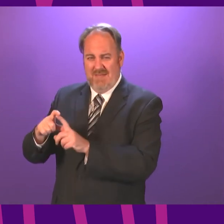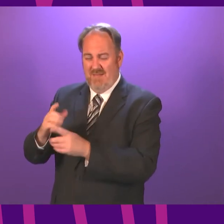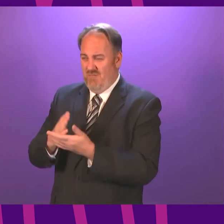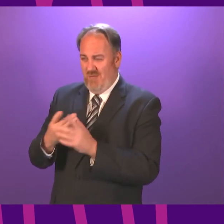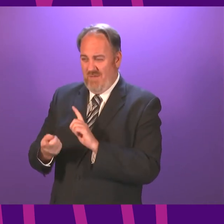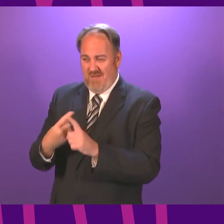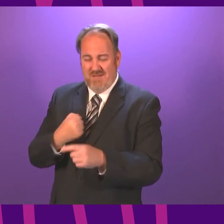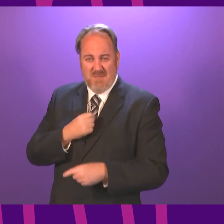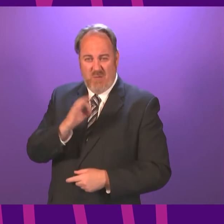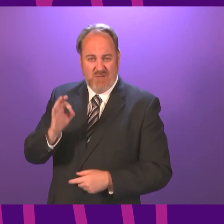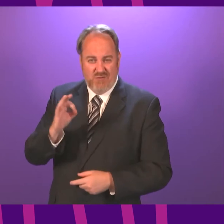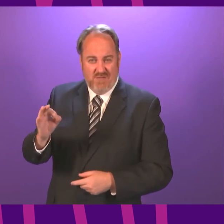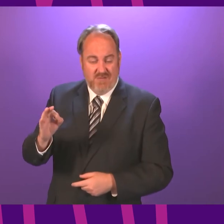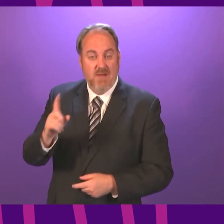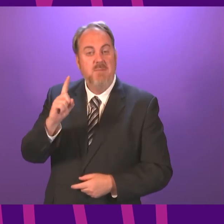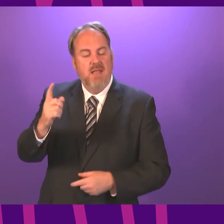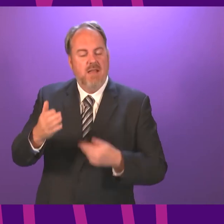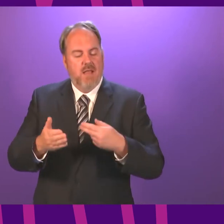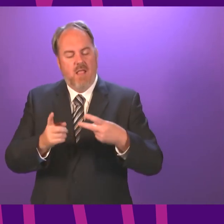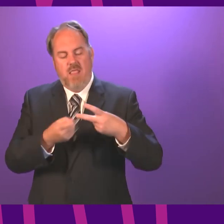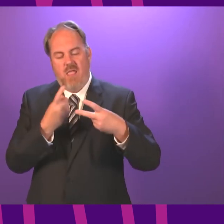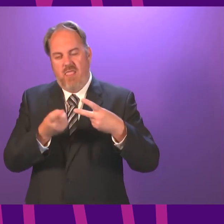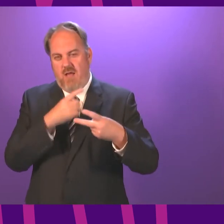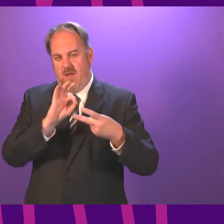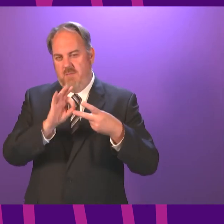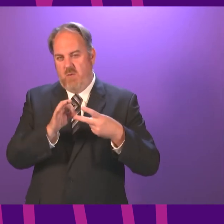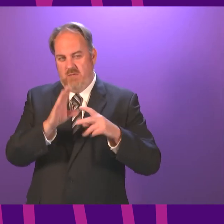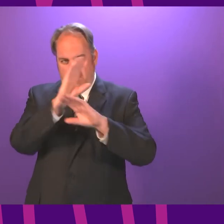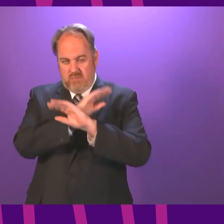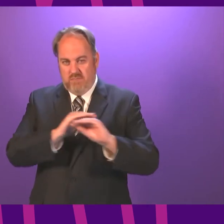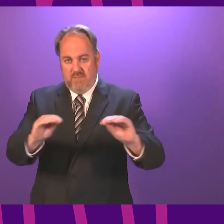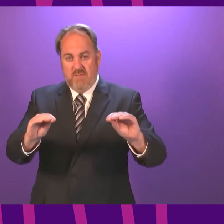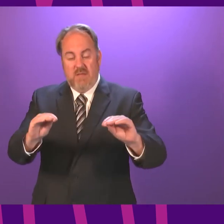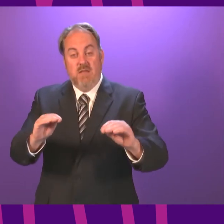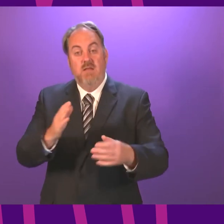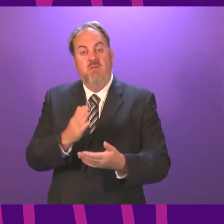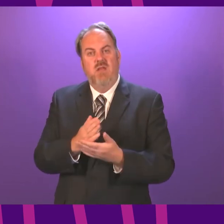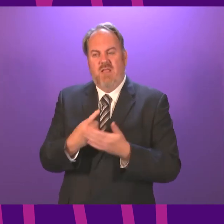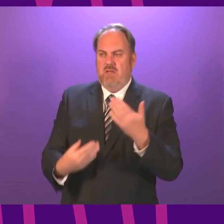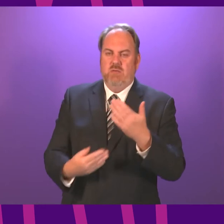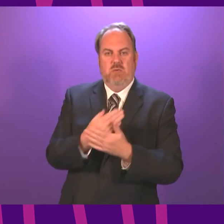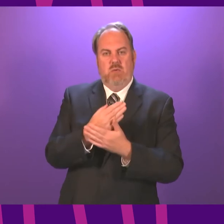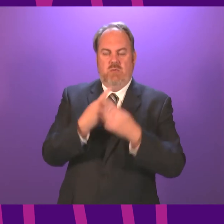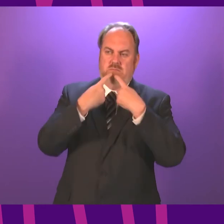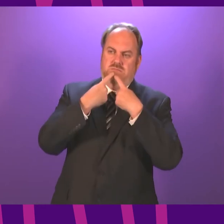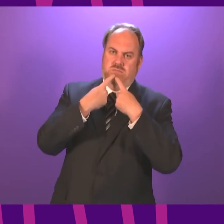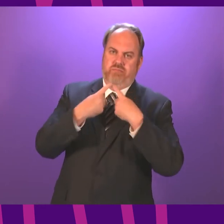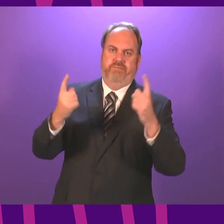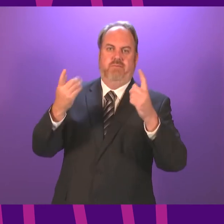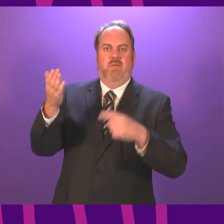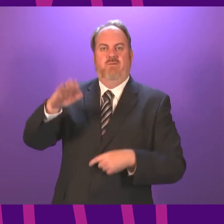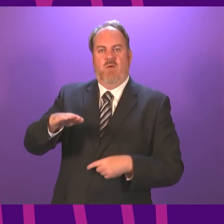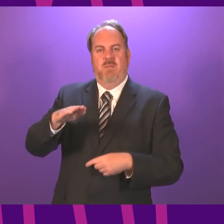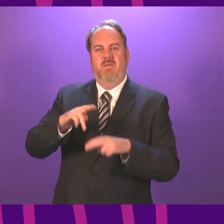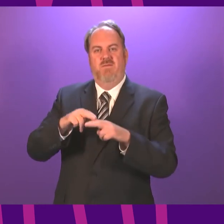addressed that point. Now, if I can move on to another point. Some people, because of this edict from the First Minister, have